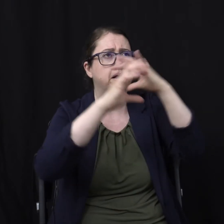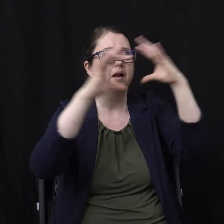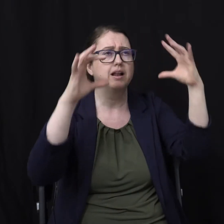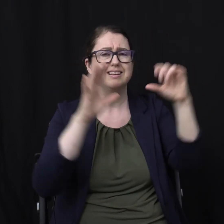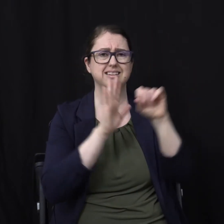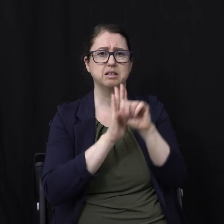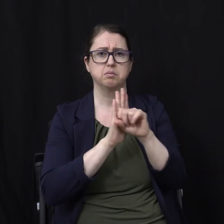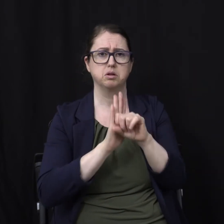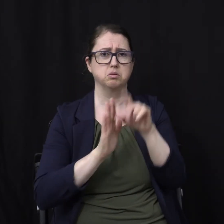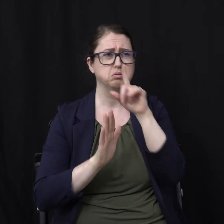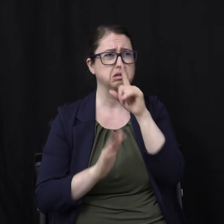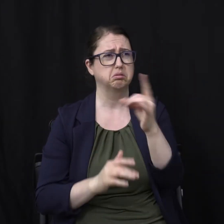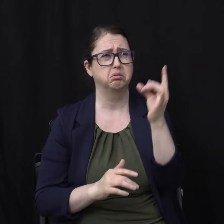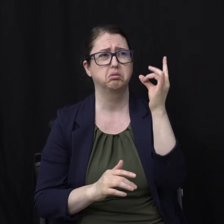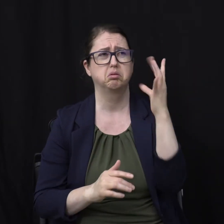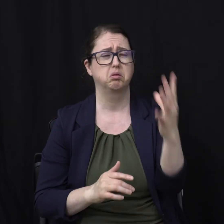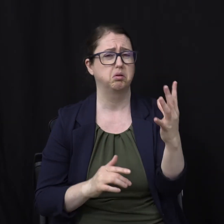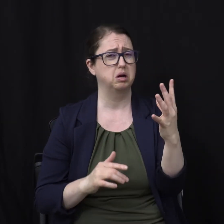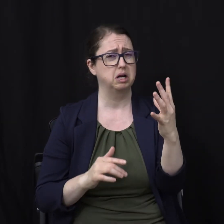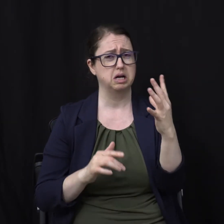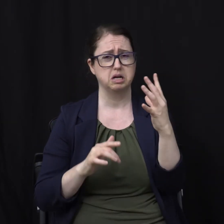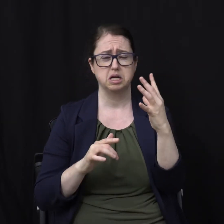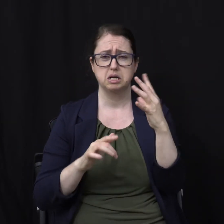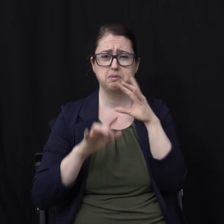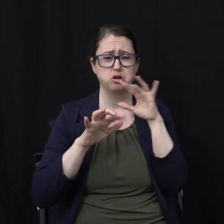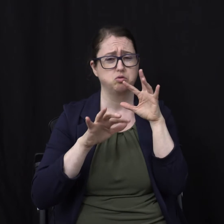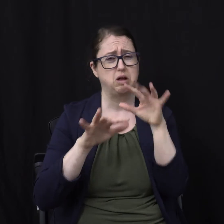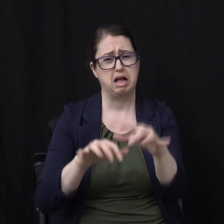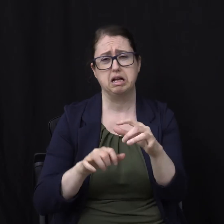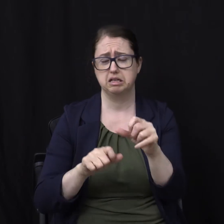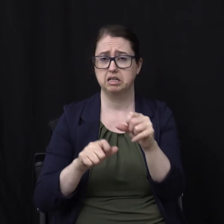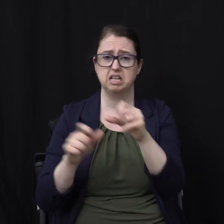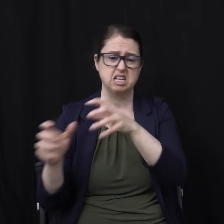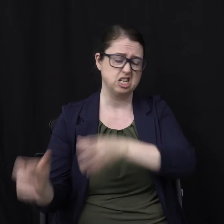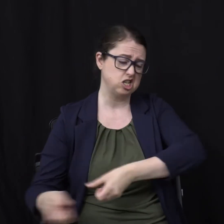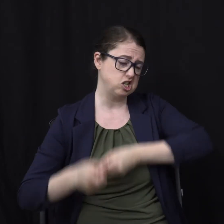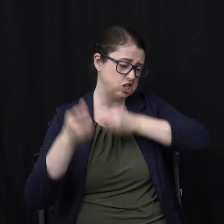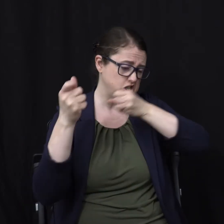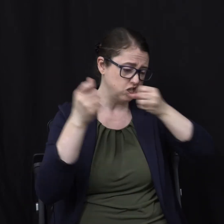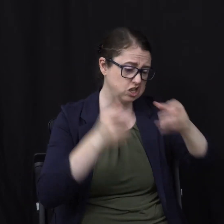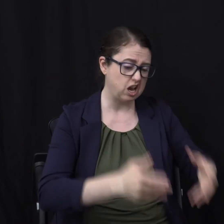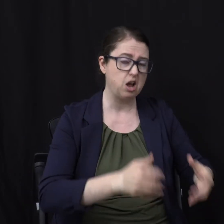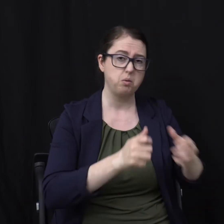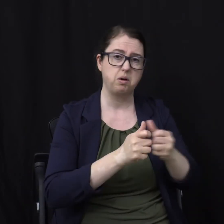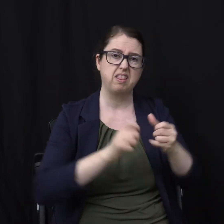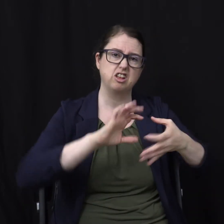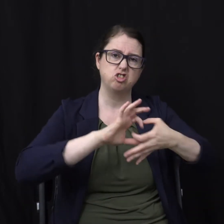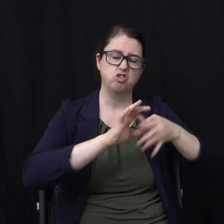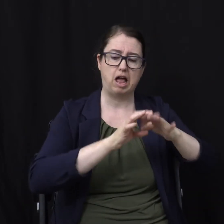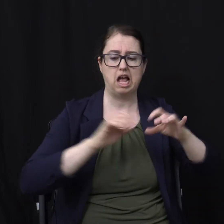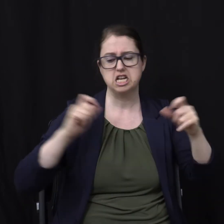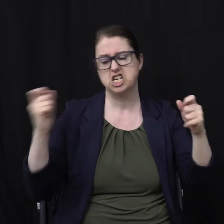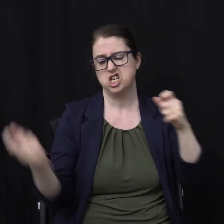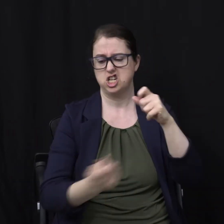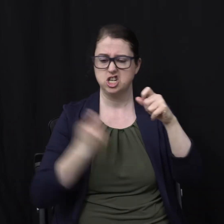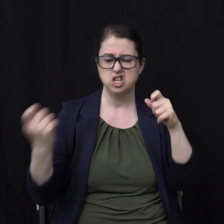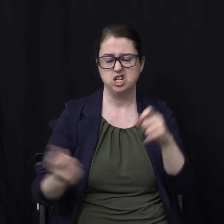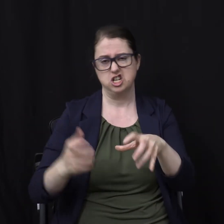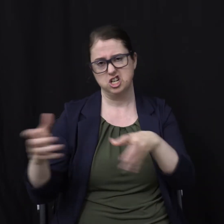right now This great dragon And he's being Thrown into the abyss With a chain And it says It says in